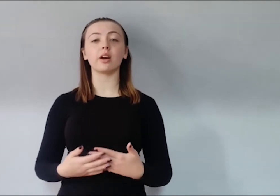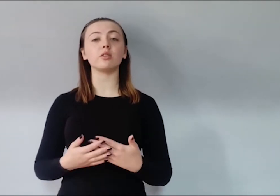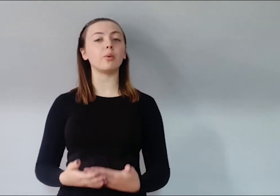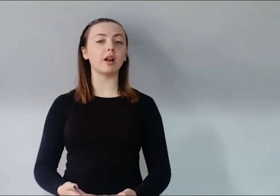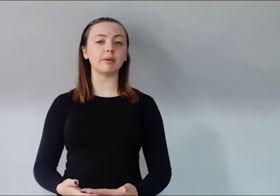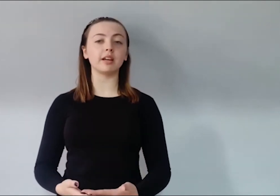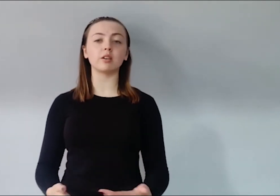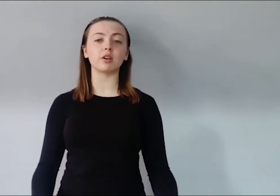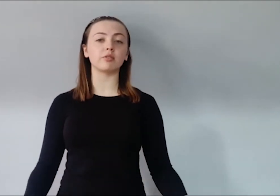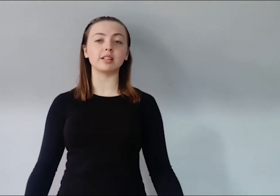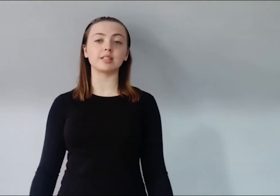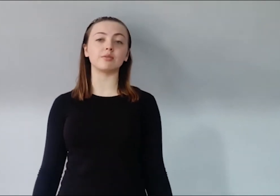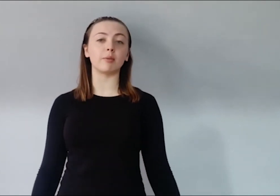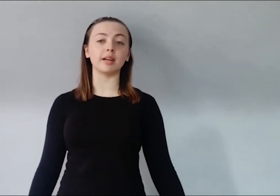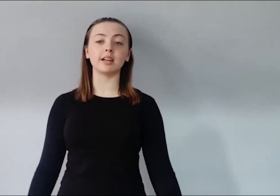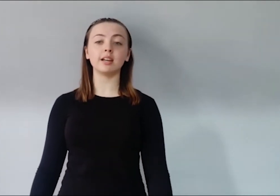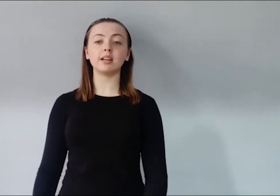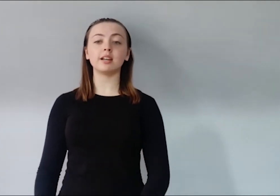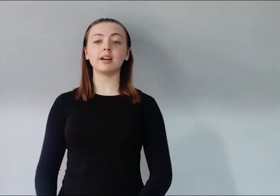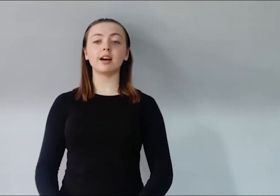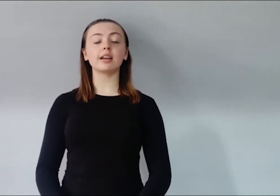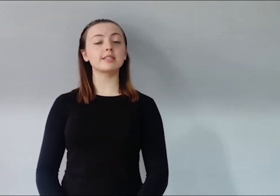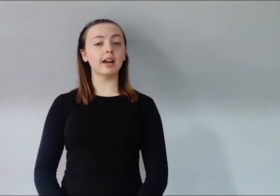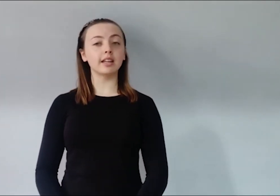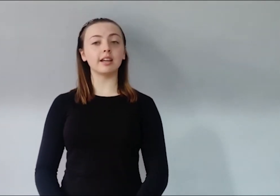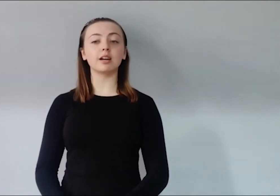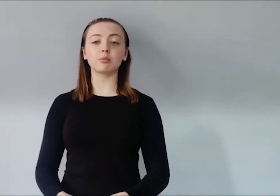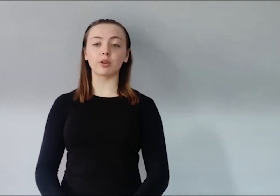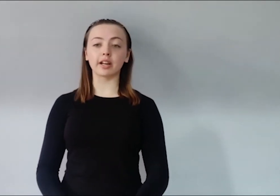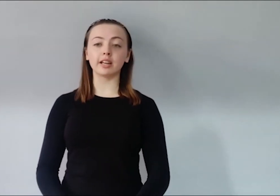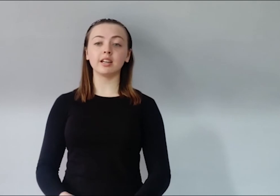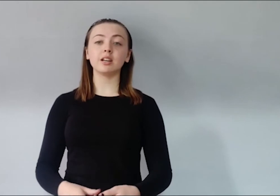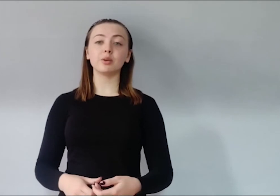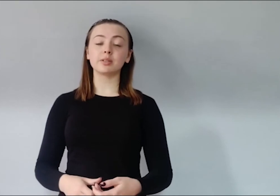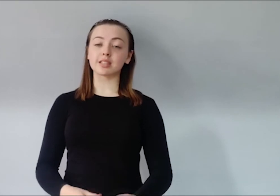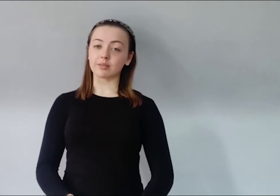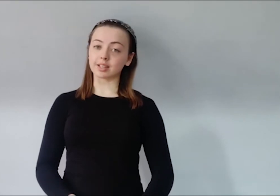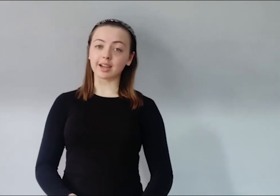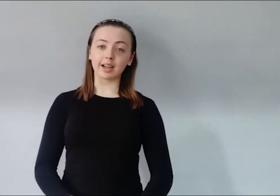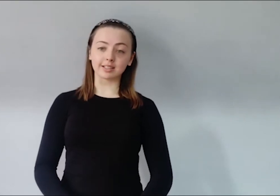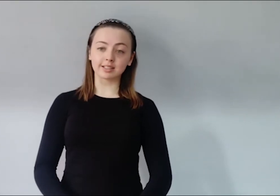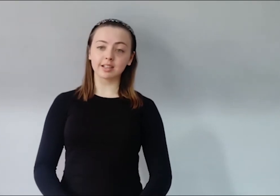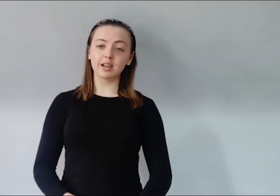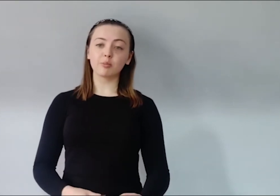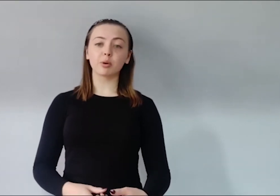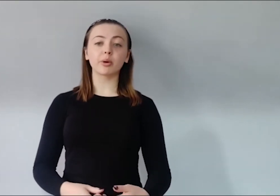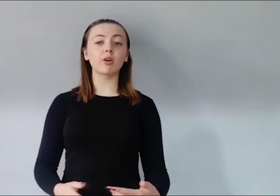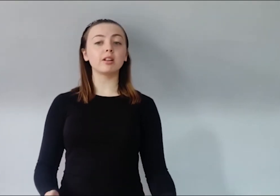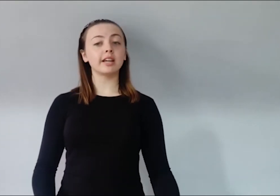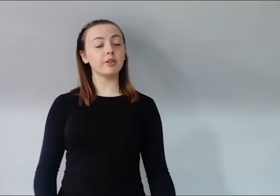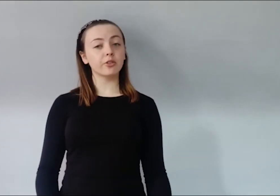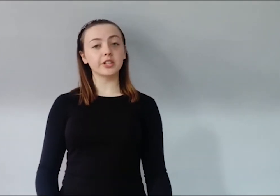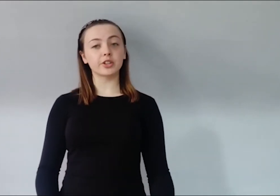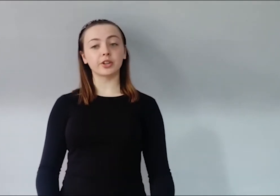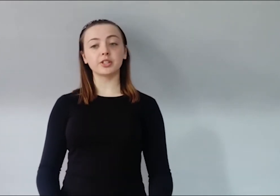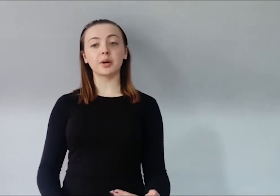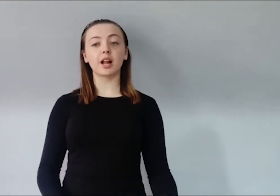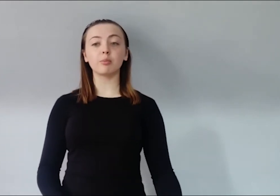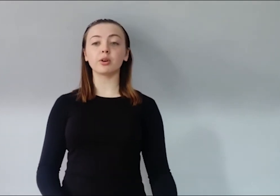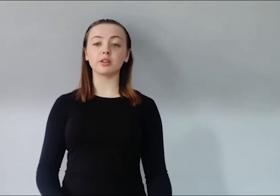and the well-being of our friends and family. Anxiety and worry was definitely heightened but we were all there for each other to help one